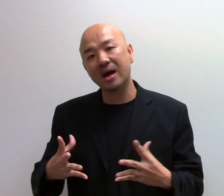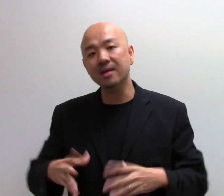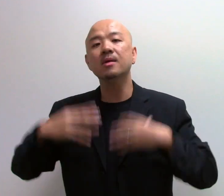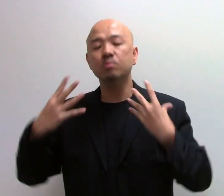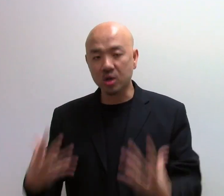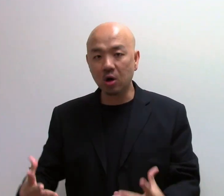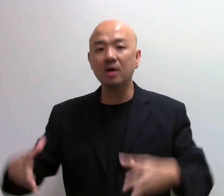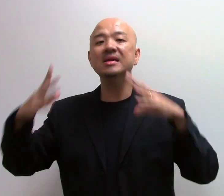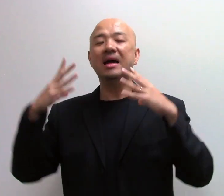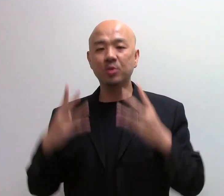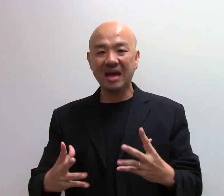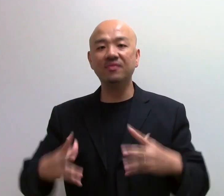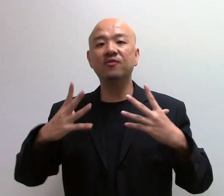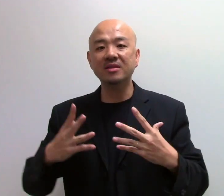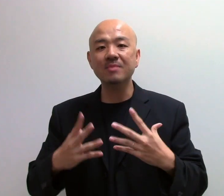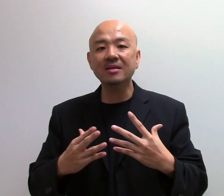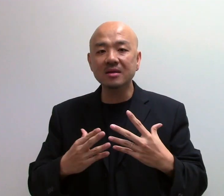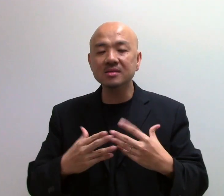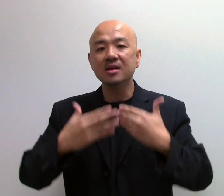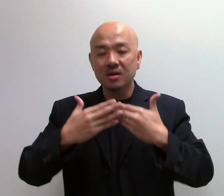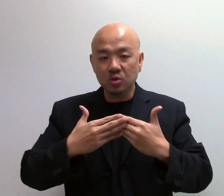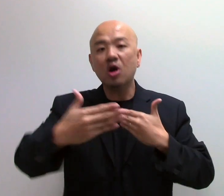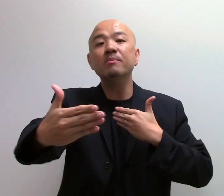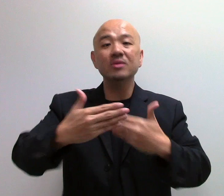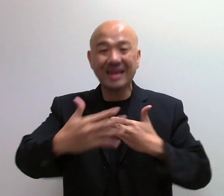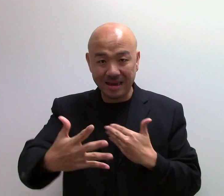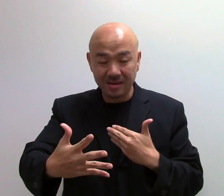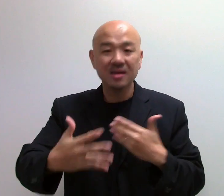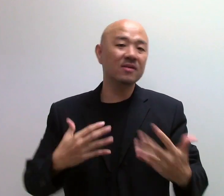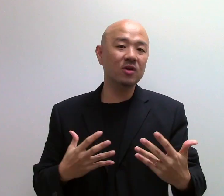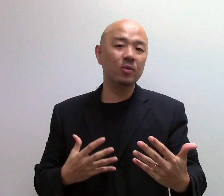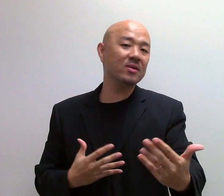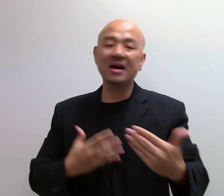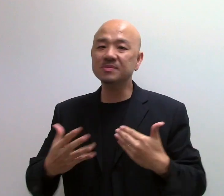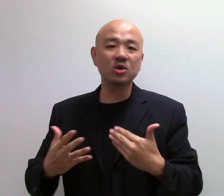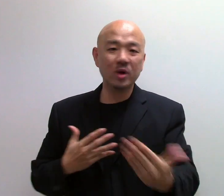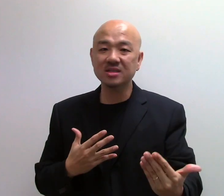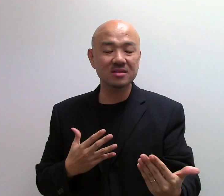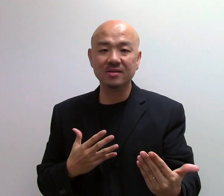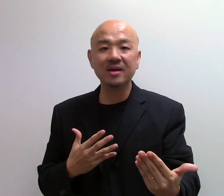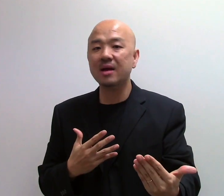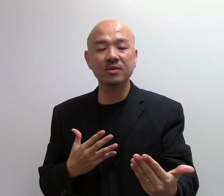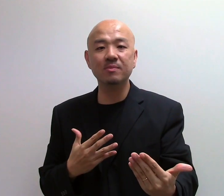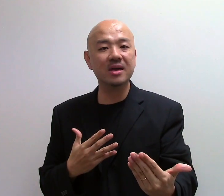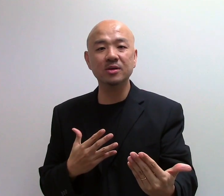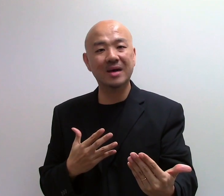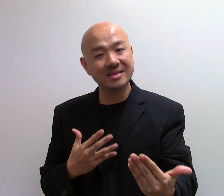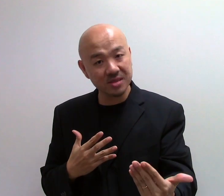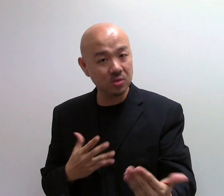Why? Because we have the fundamentals to communicate. If not, when you ask me questions, alright, I will not be able to answer you.